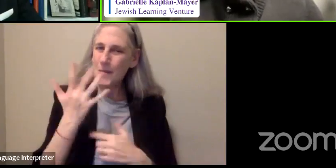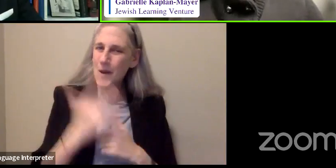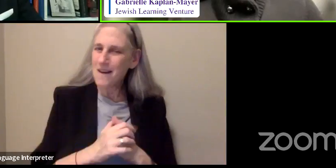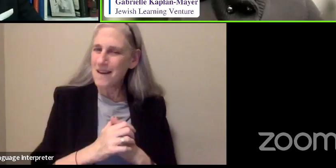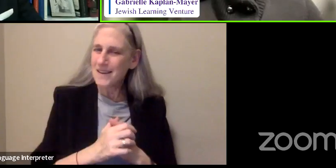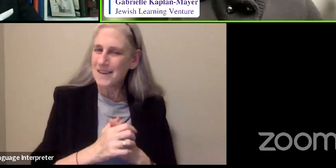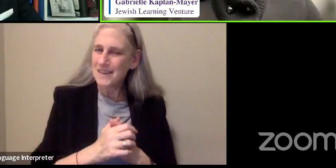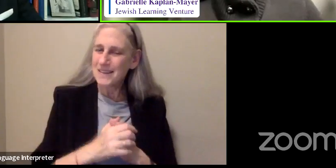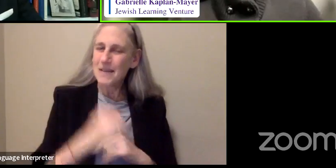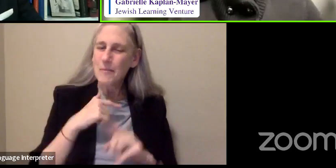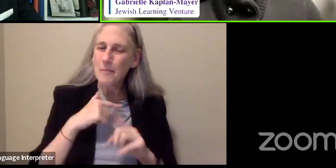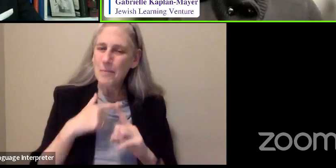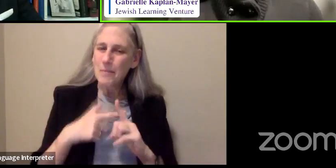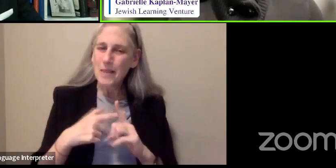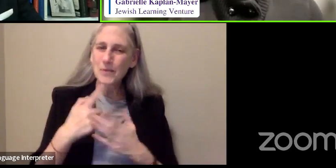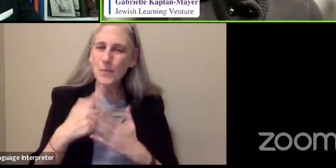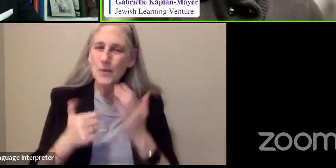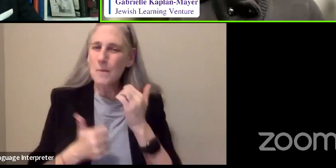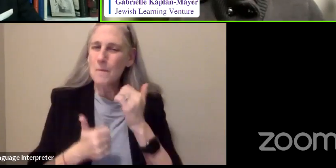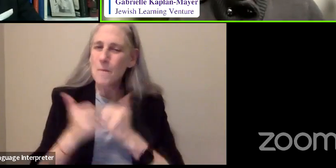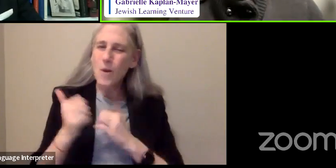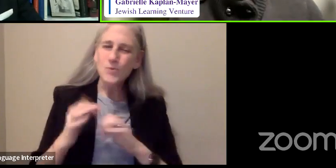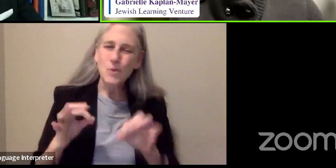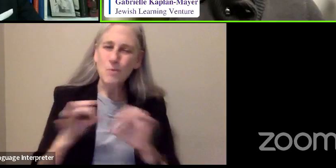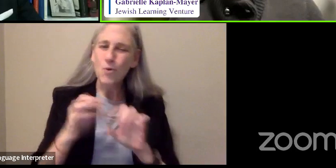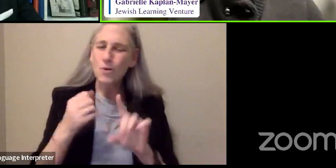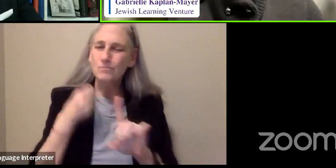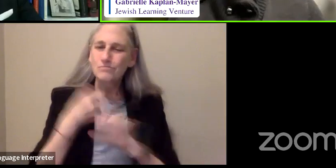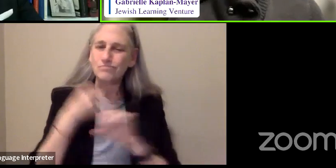what do you think is the most important takeaway?